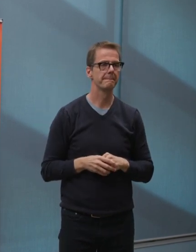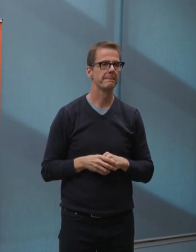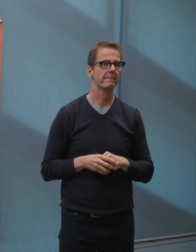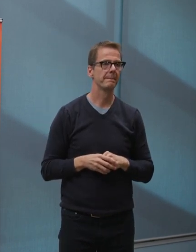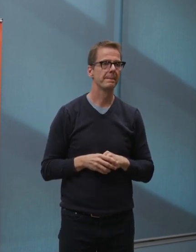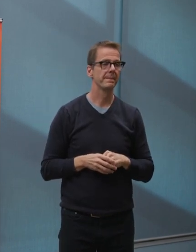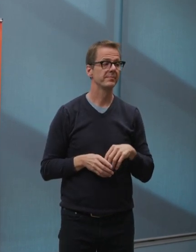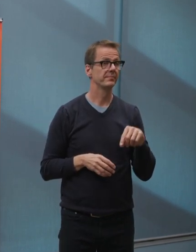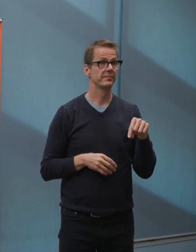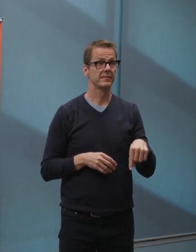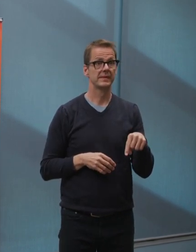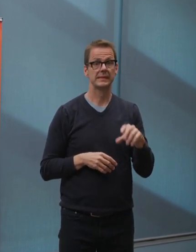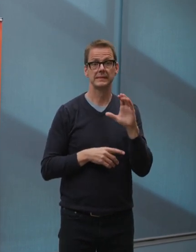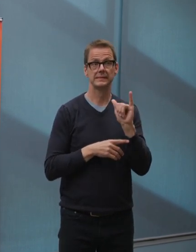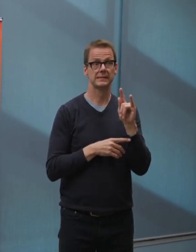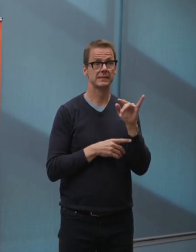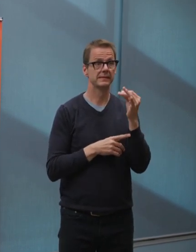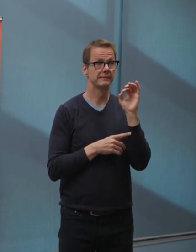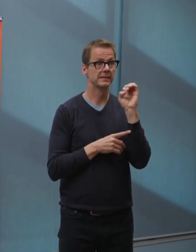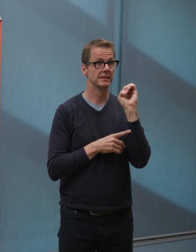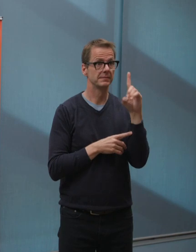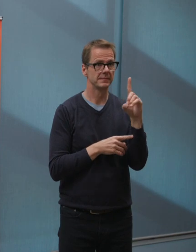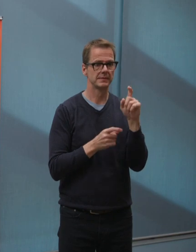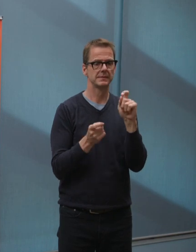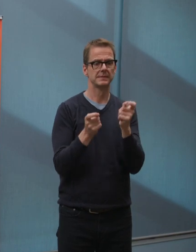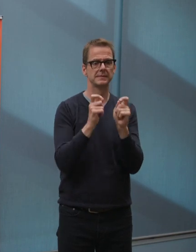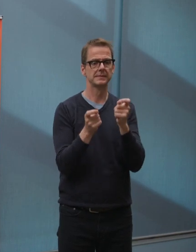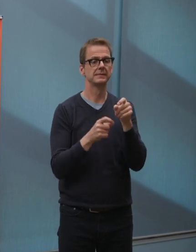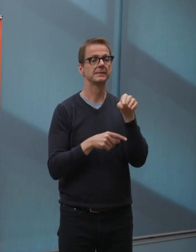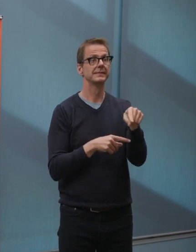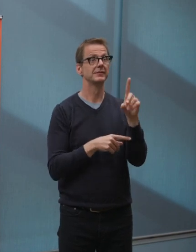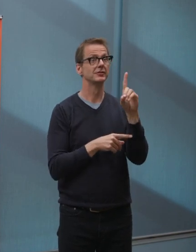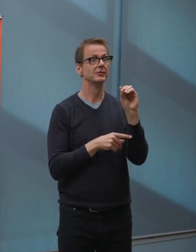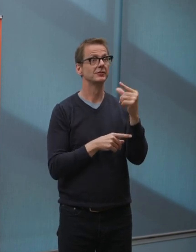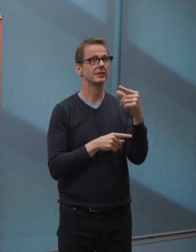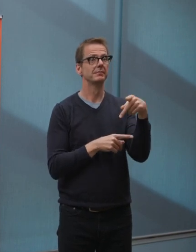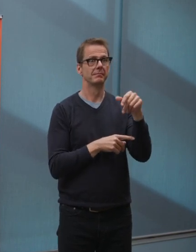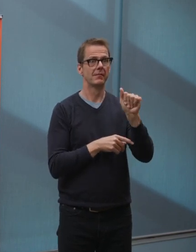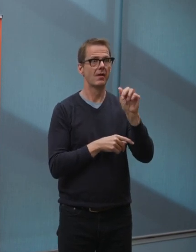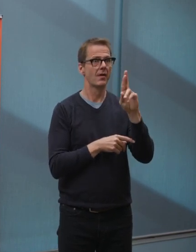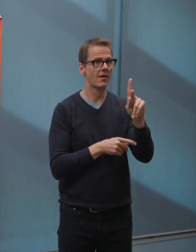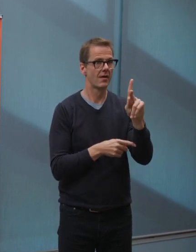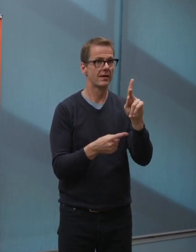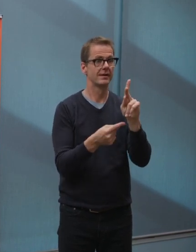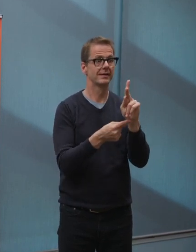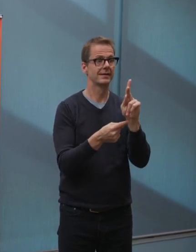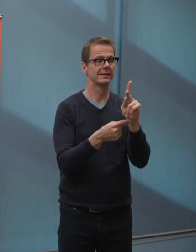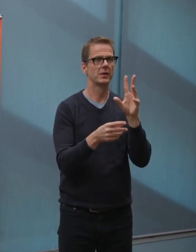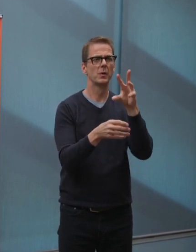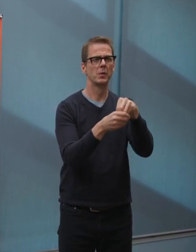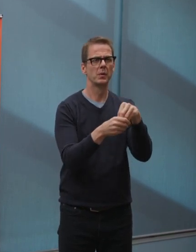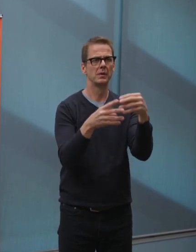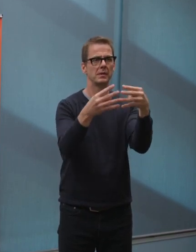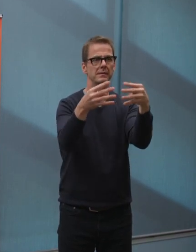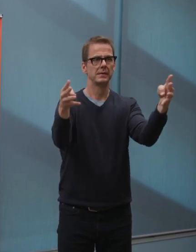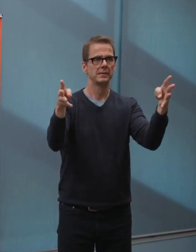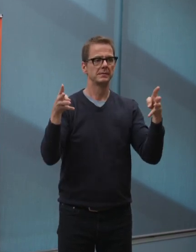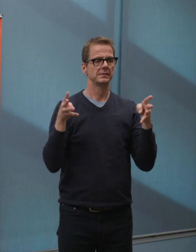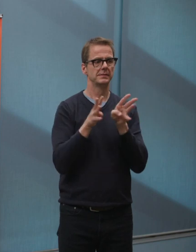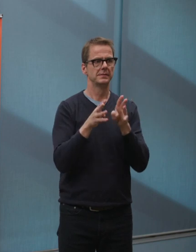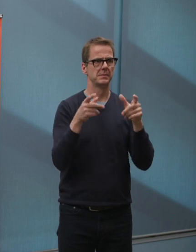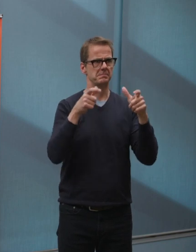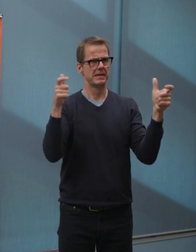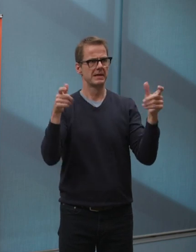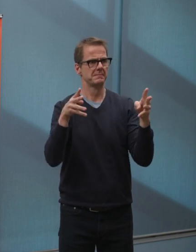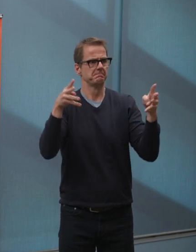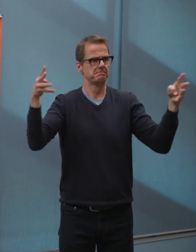fenced dog park in Edmonton, reopened this morning. And while we made the decision to reopen this location, we did